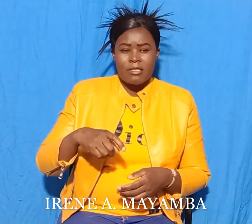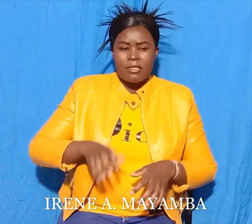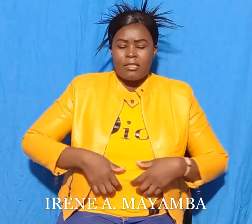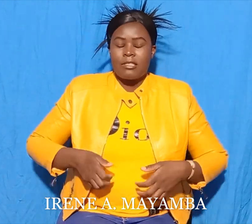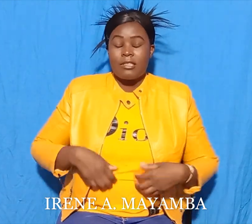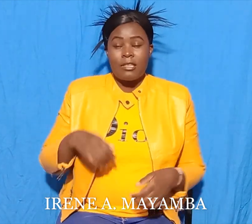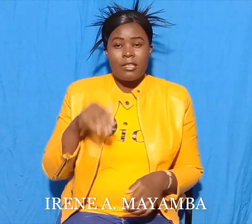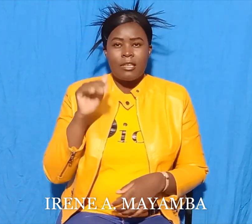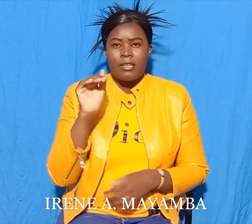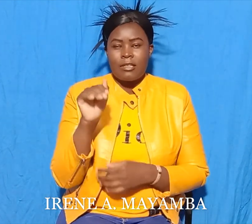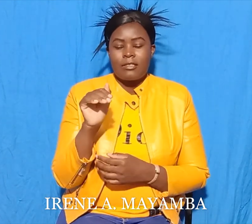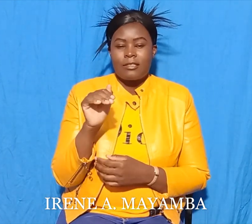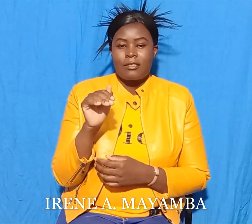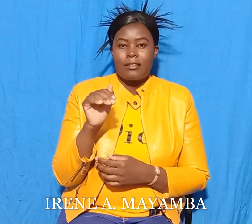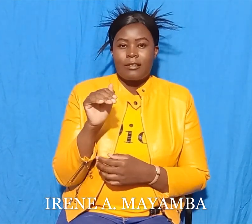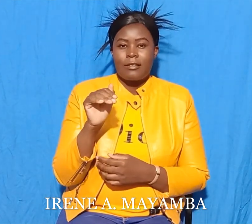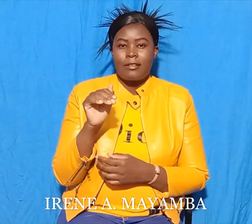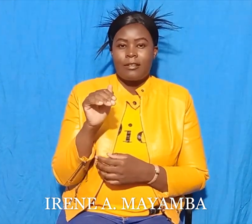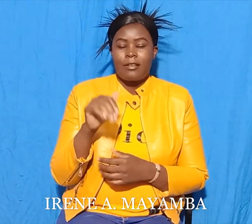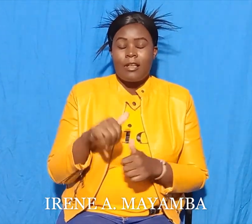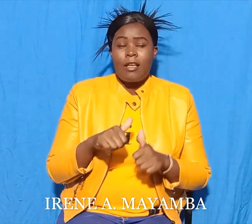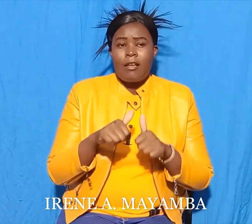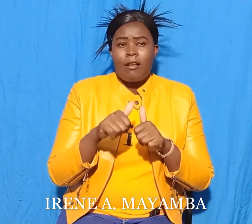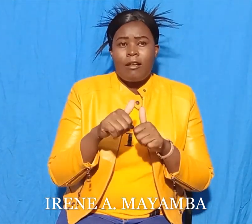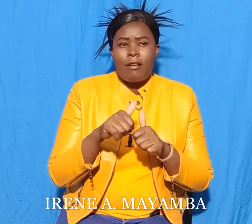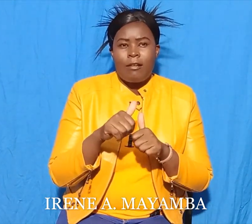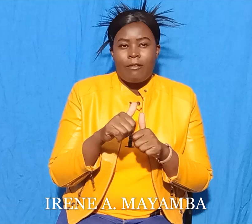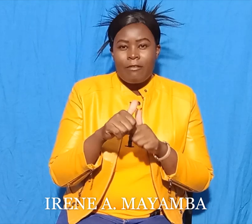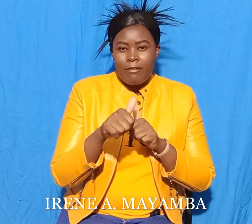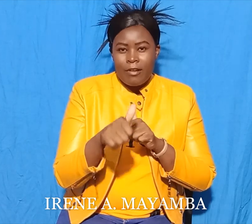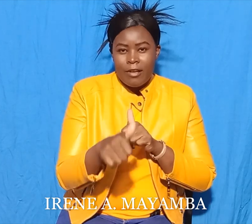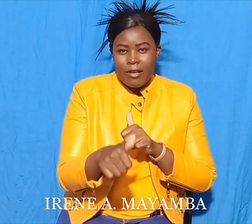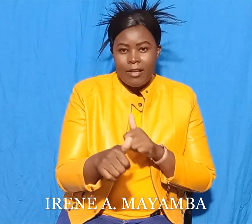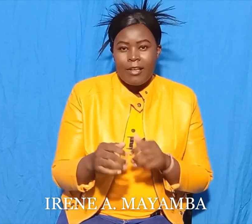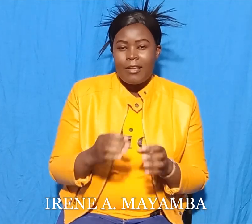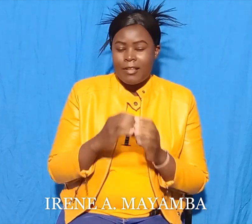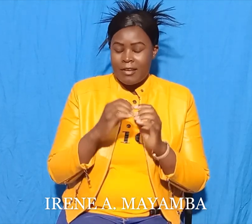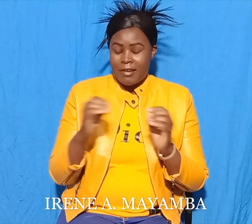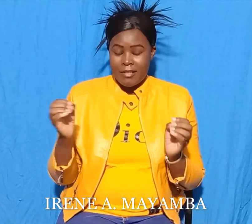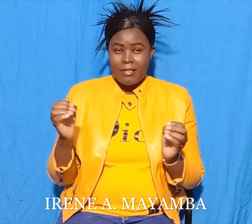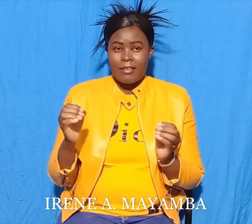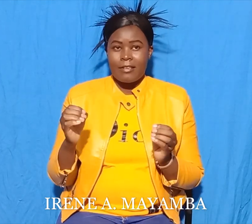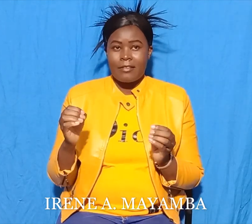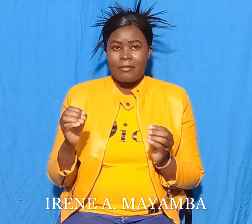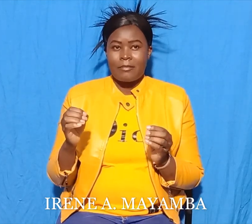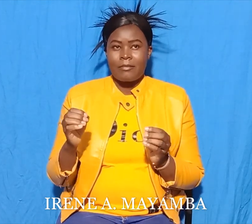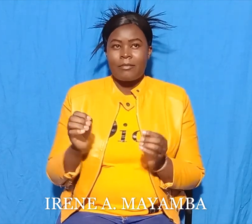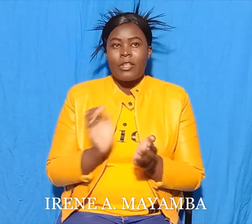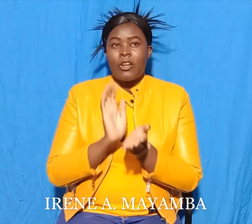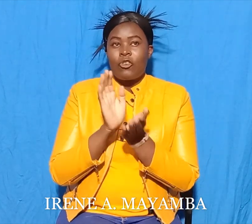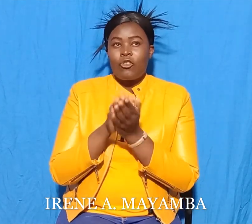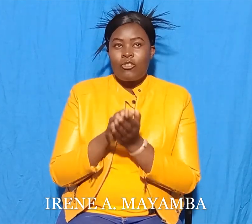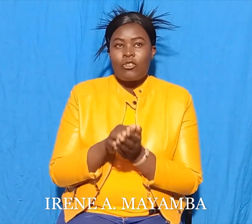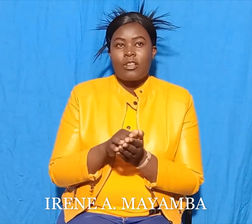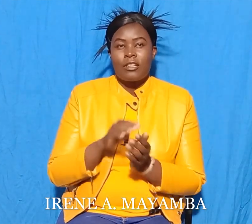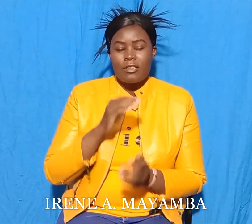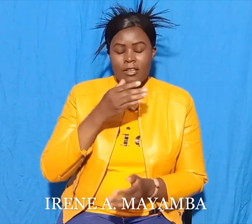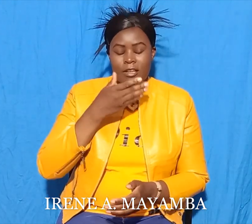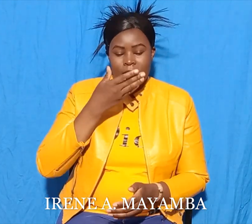It is very far. It is not very far. The crocodile answered. And